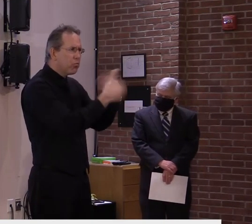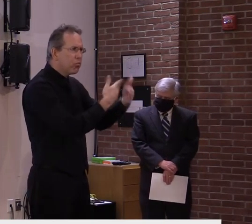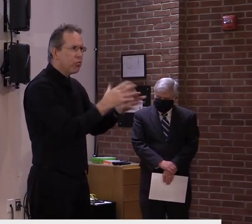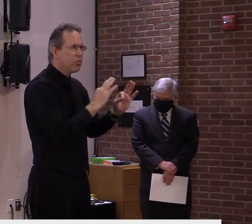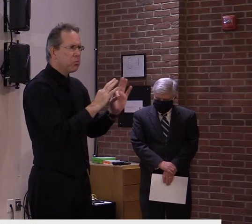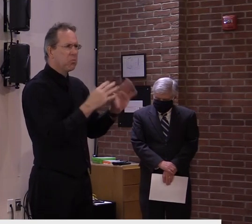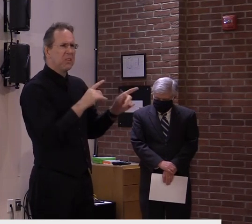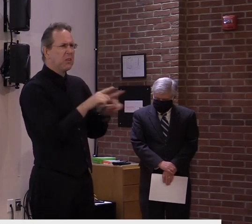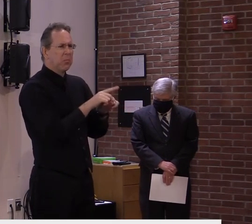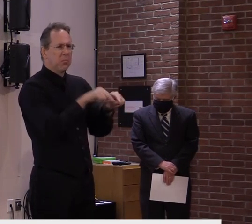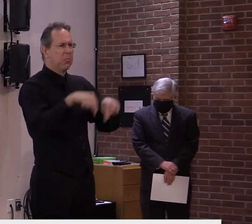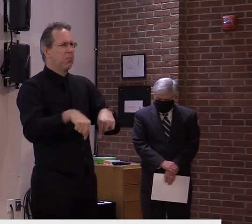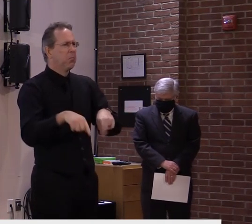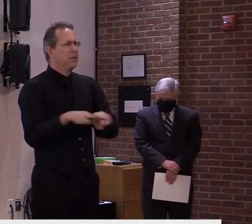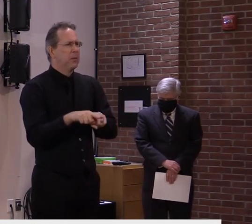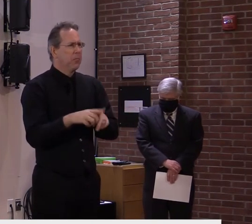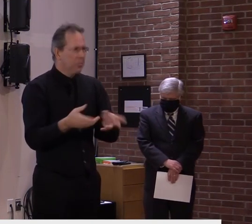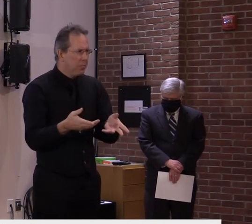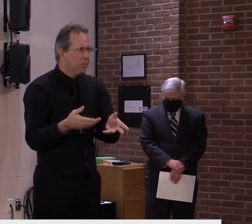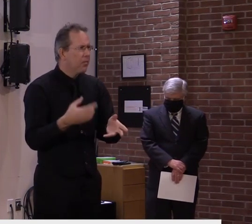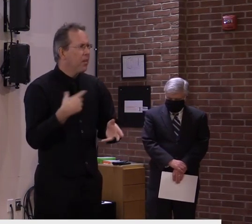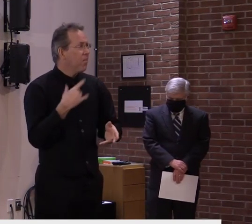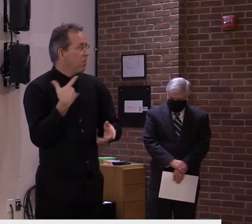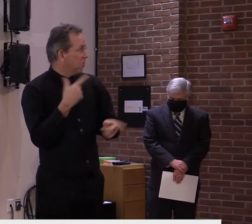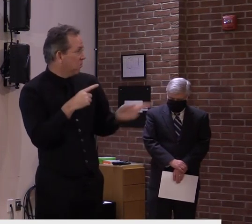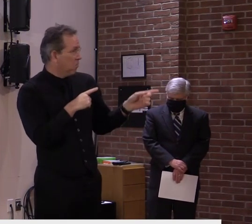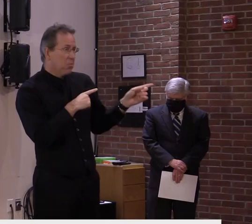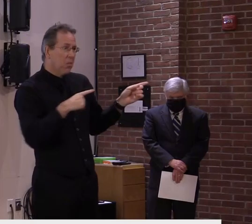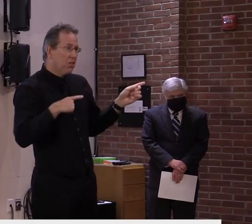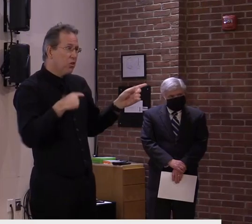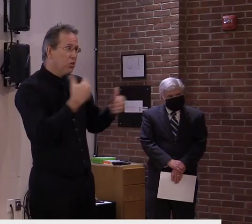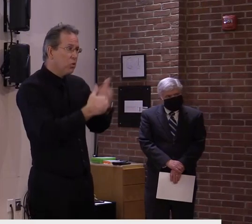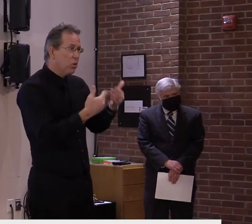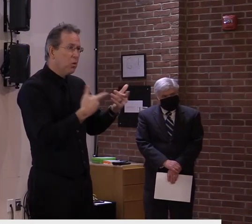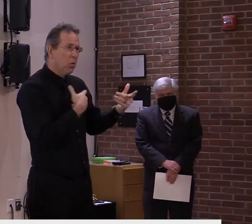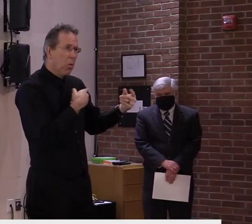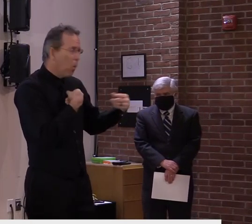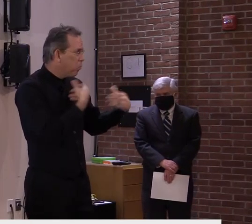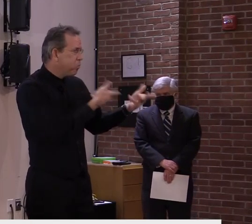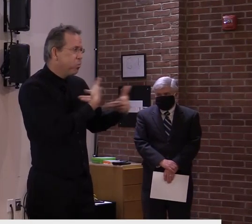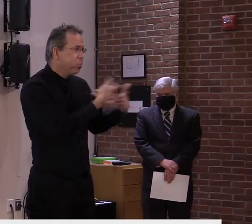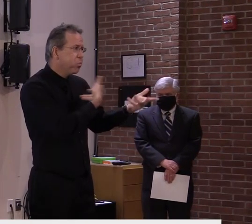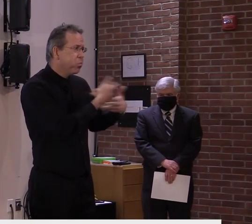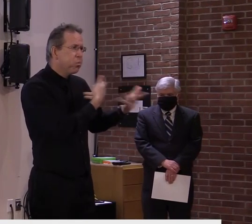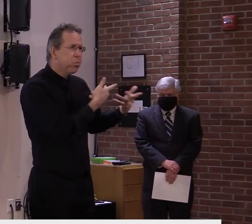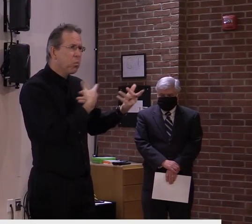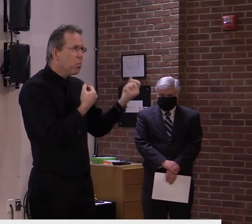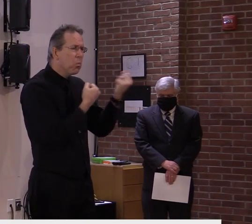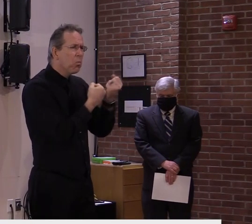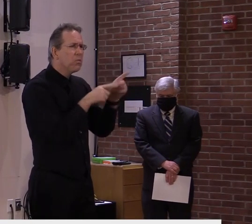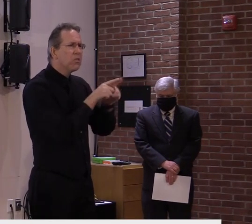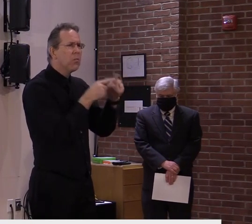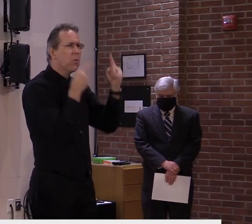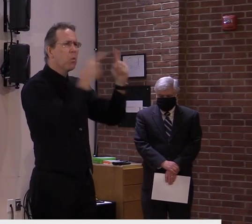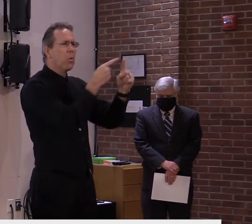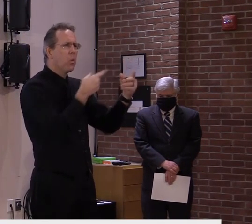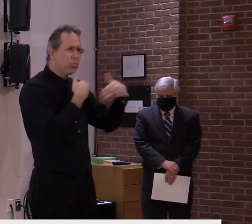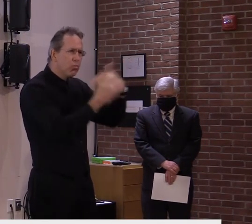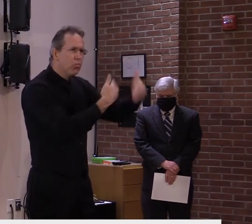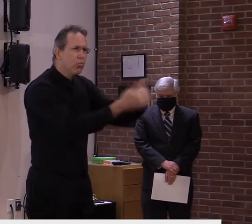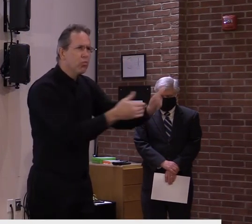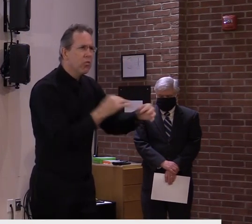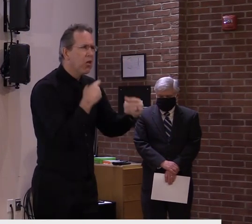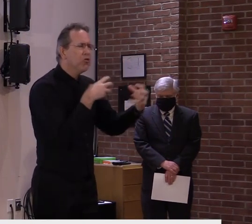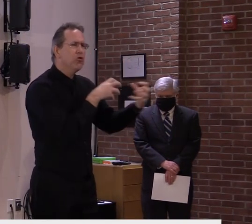amongst the legislature. We're going to work with them because we think this is a strategic move. It